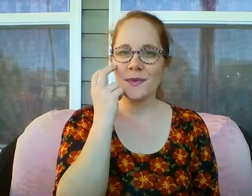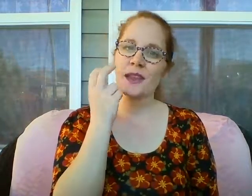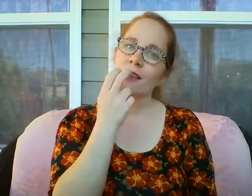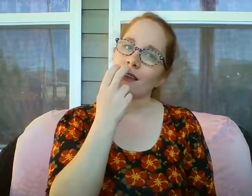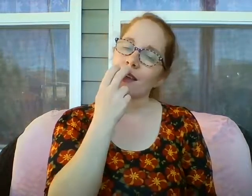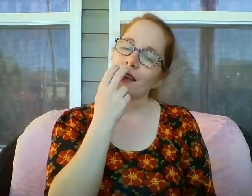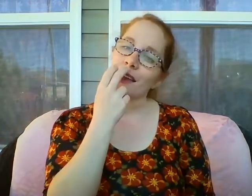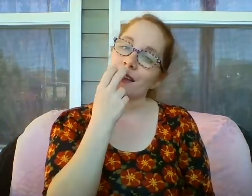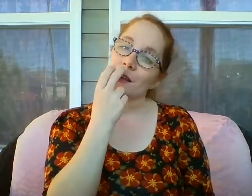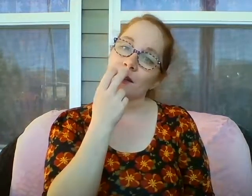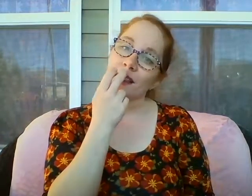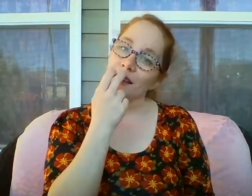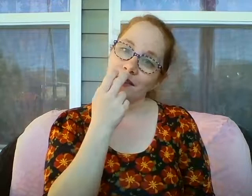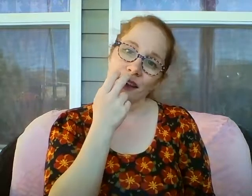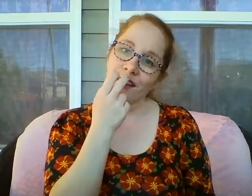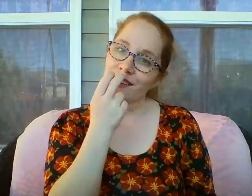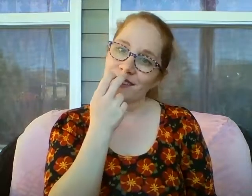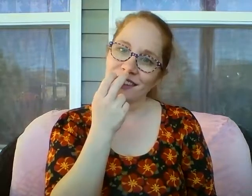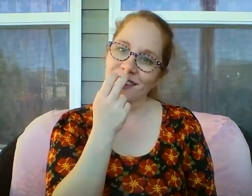I know love conquers all.